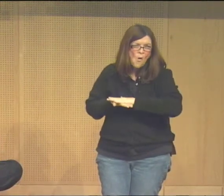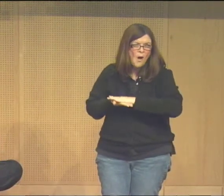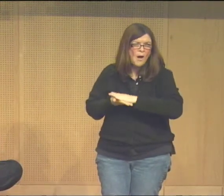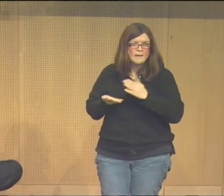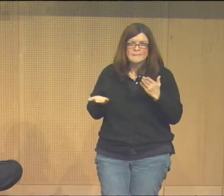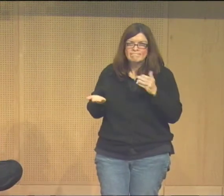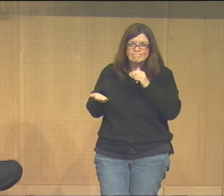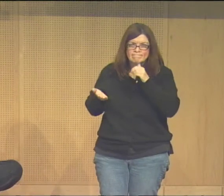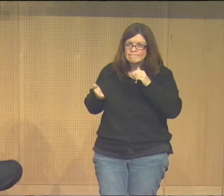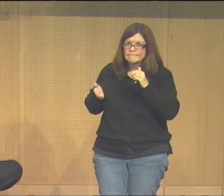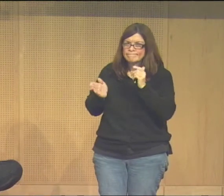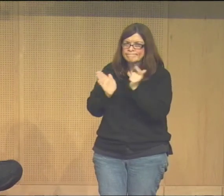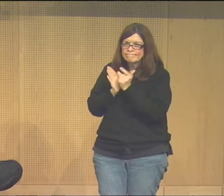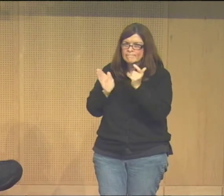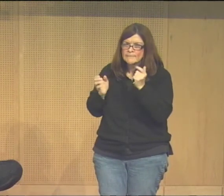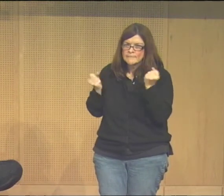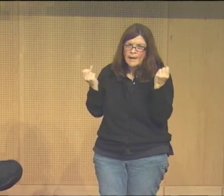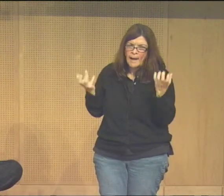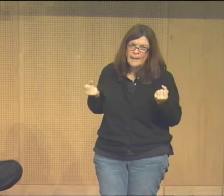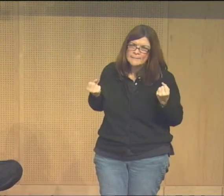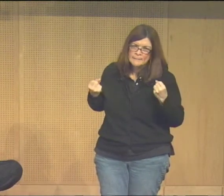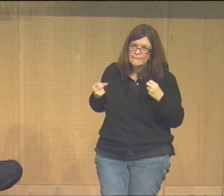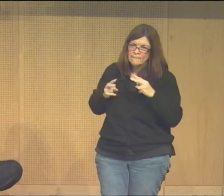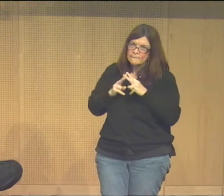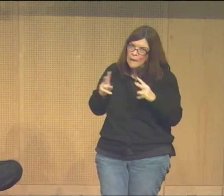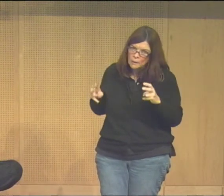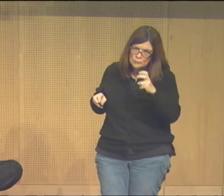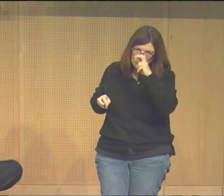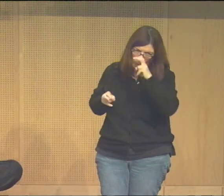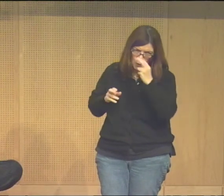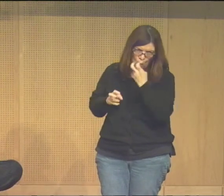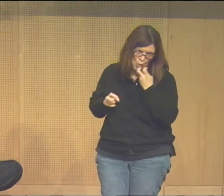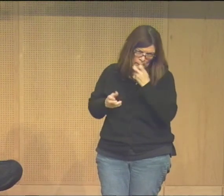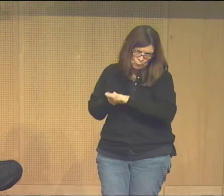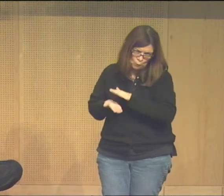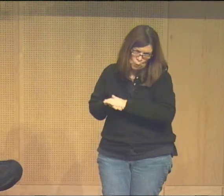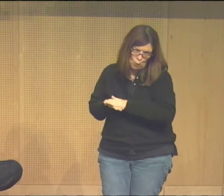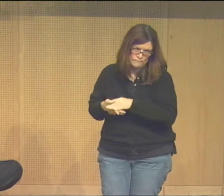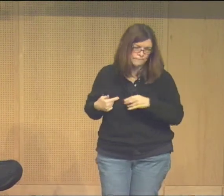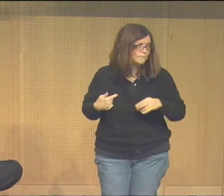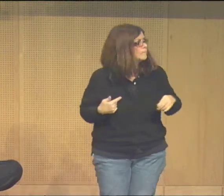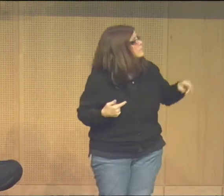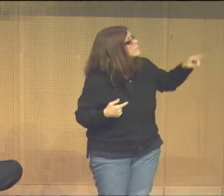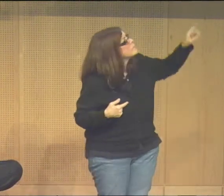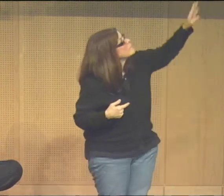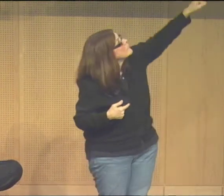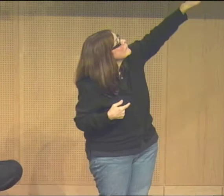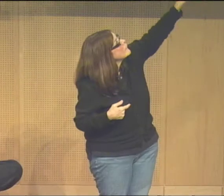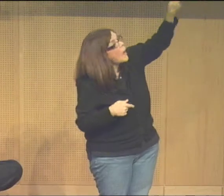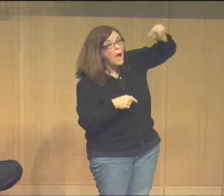have your hands whacked for signing. Because signs were forbidden, of course. They were very strict. I went to a very strict oral school.